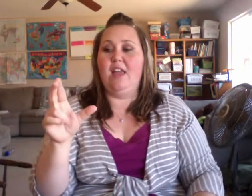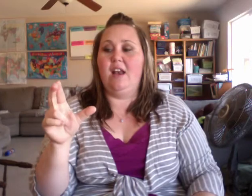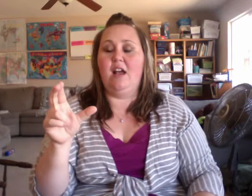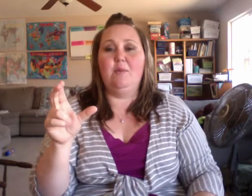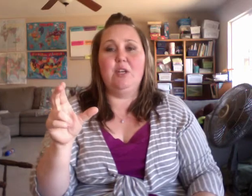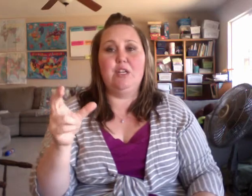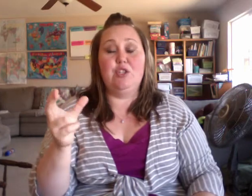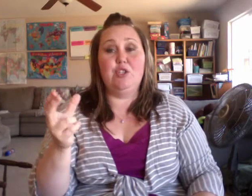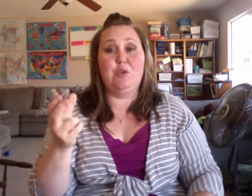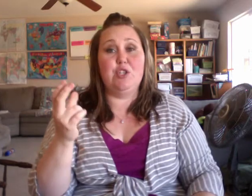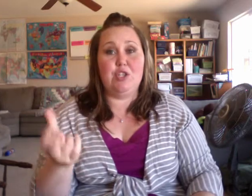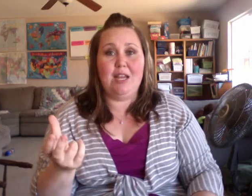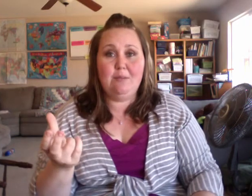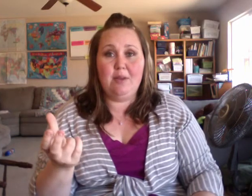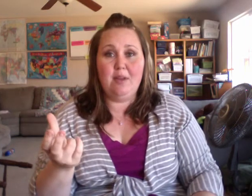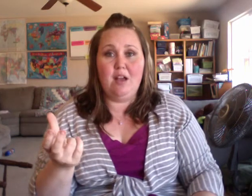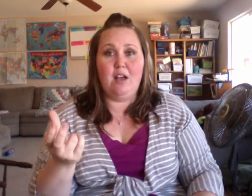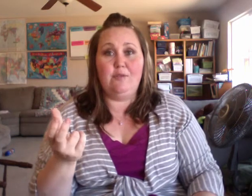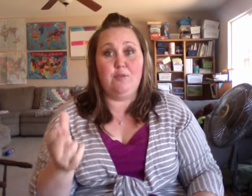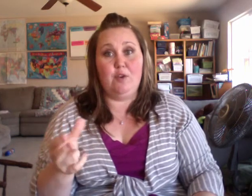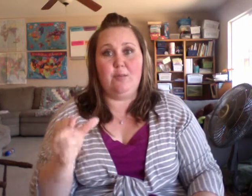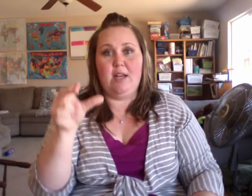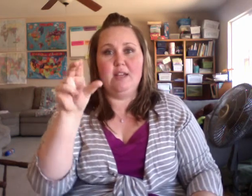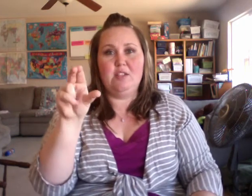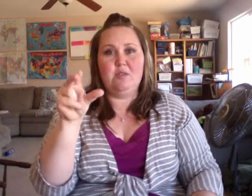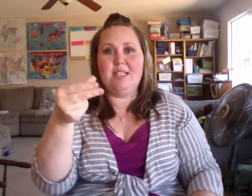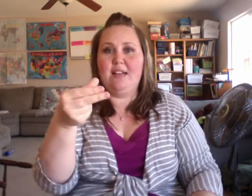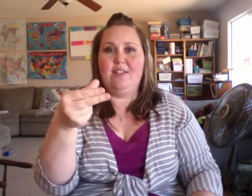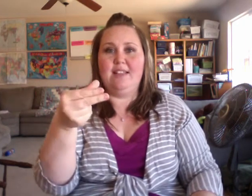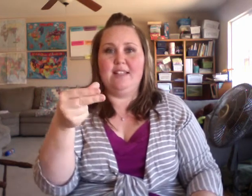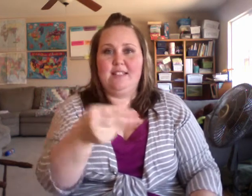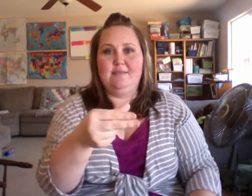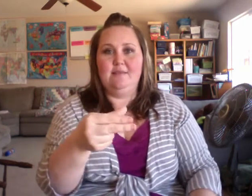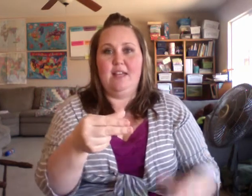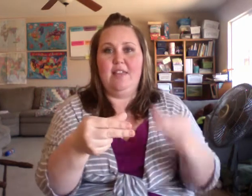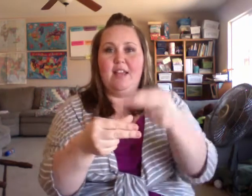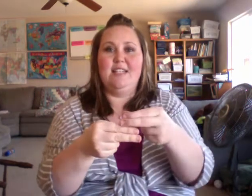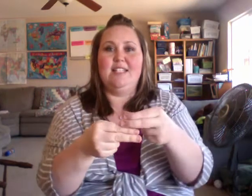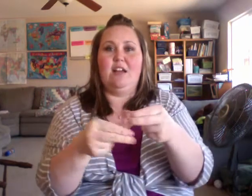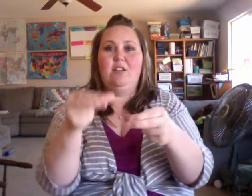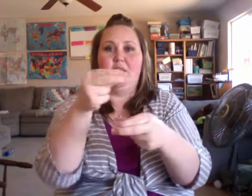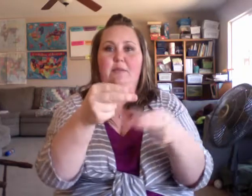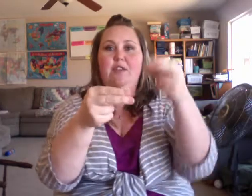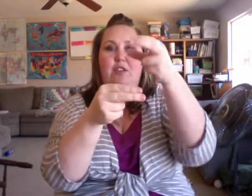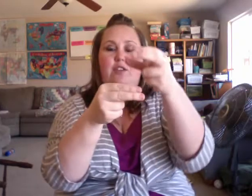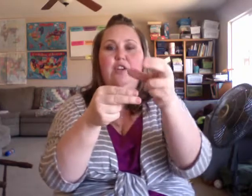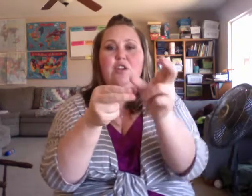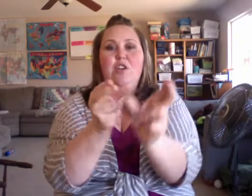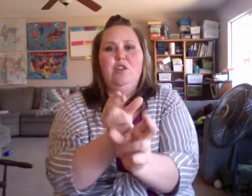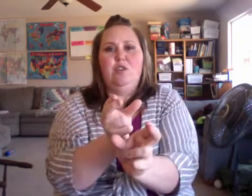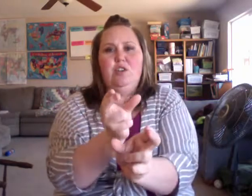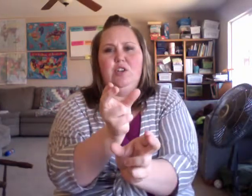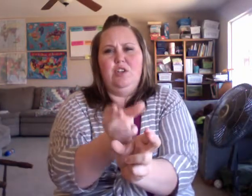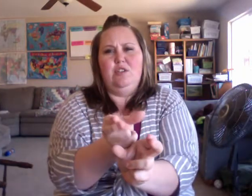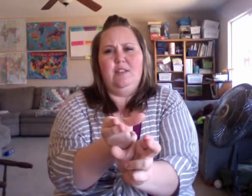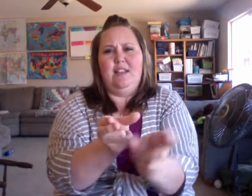I'm going to show the shape of your vertebrae. So it's kind of like this and they kind of stack on top of each other. You could do it like